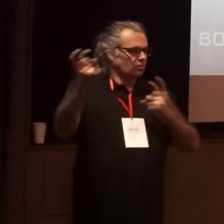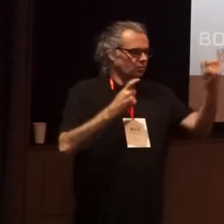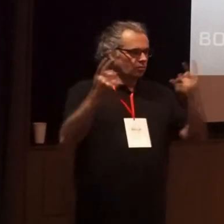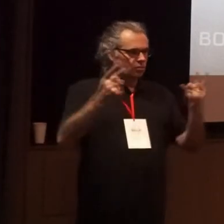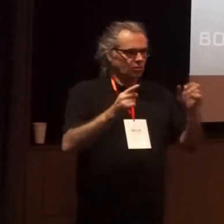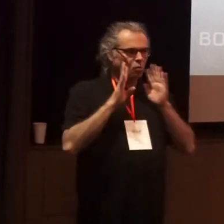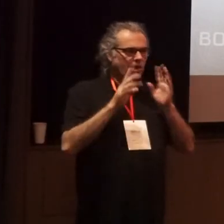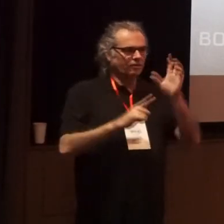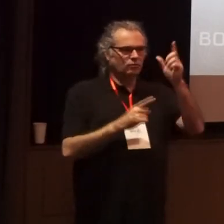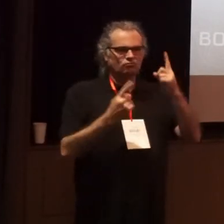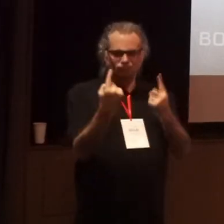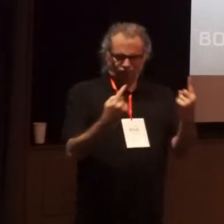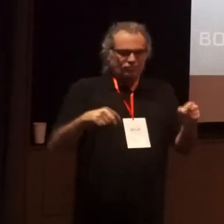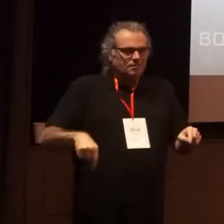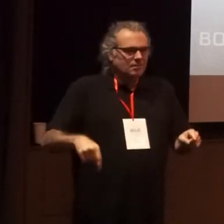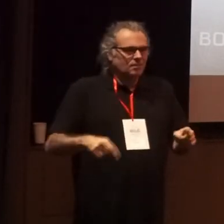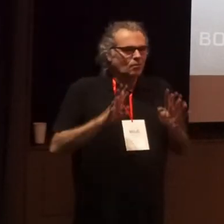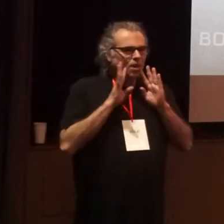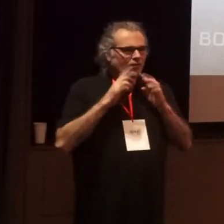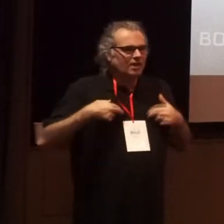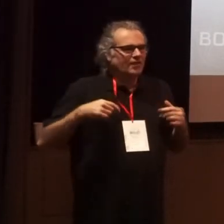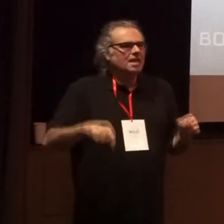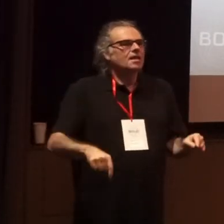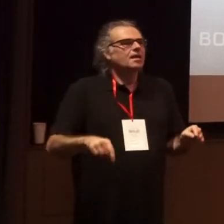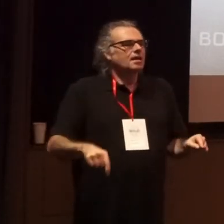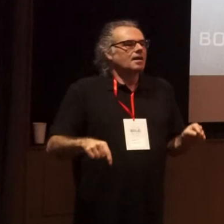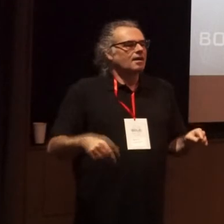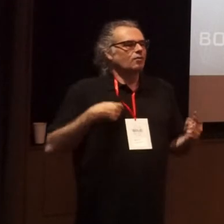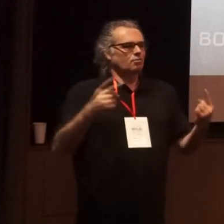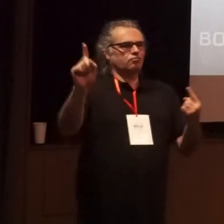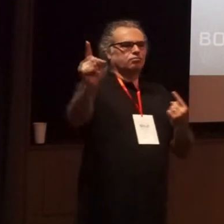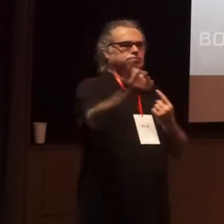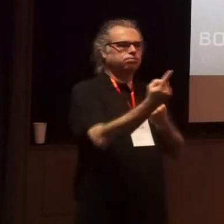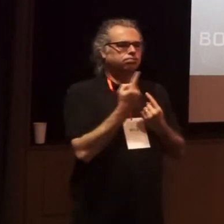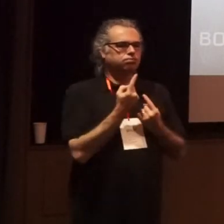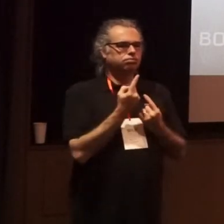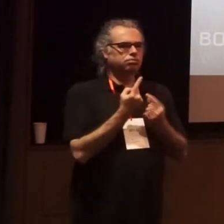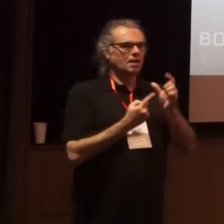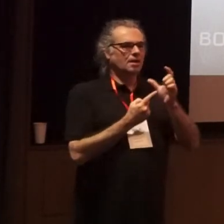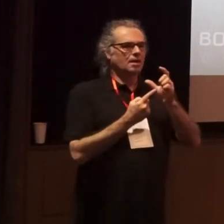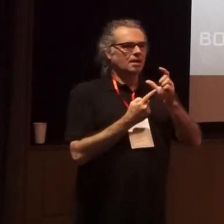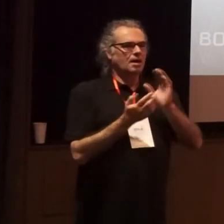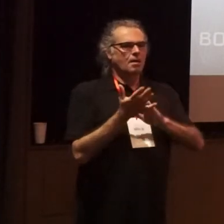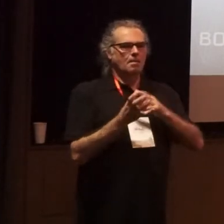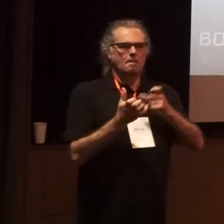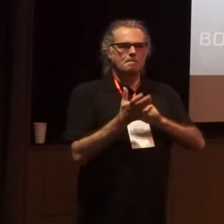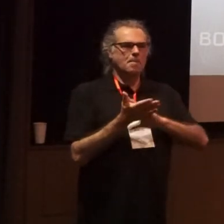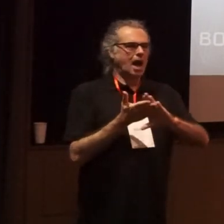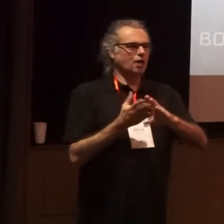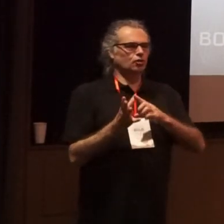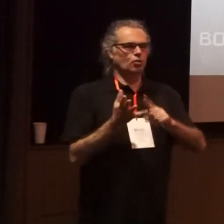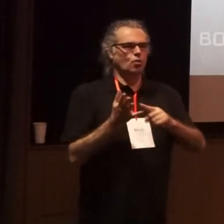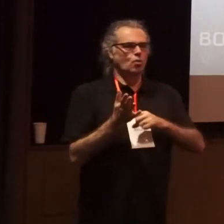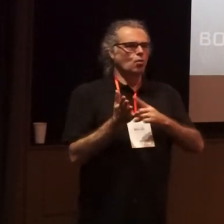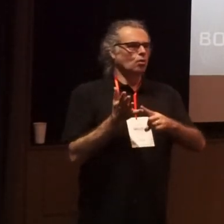to come to it's a great city to live in and if you're going to turn up in Canberra March, autumn is about as good as you can